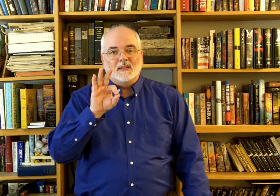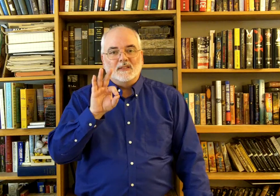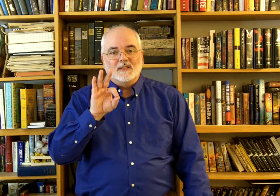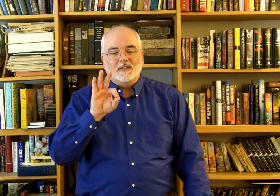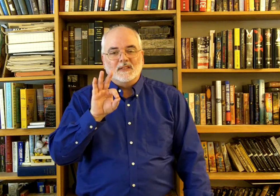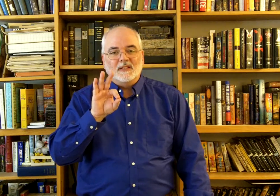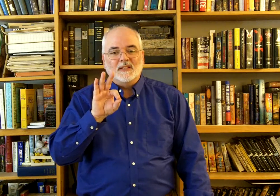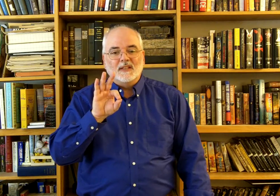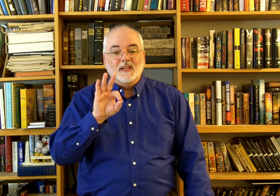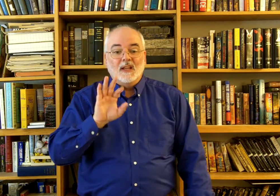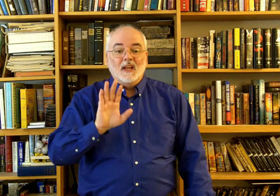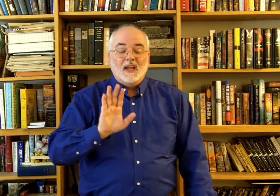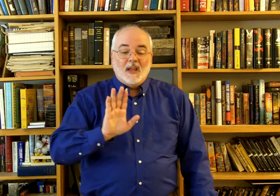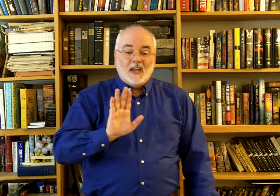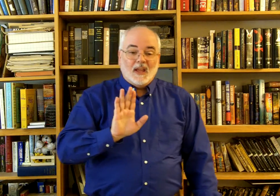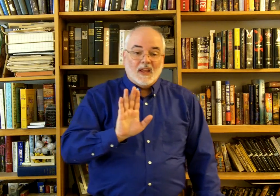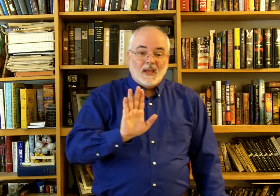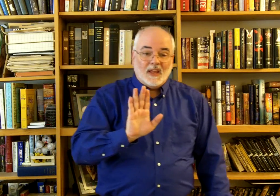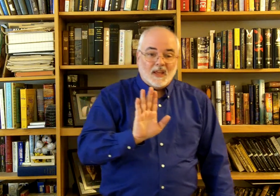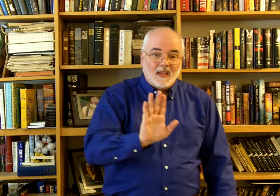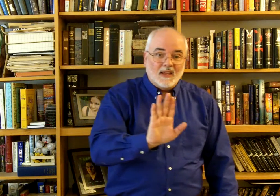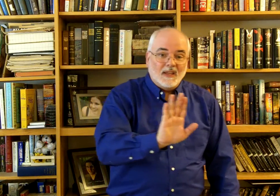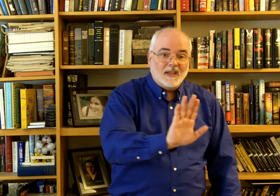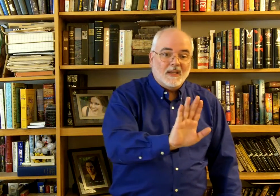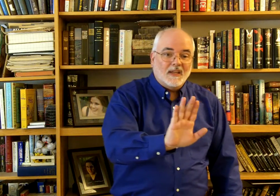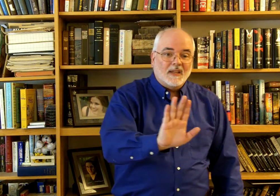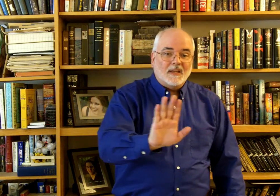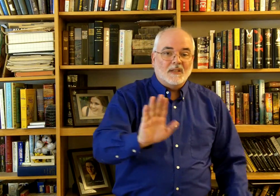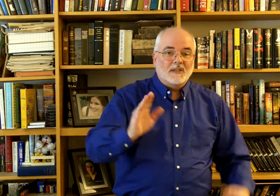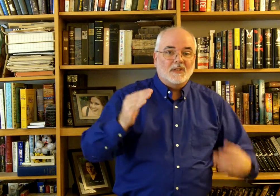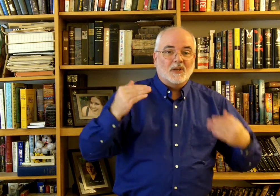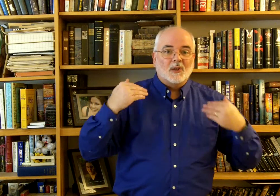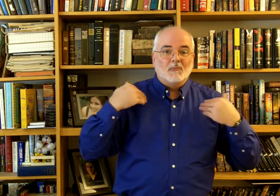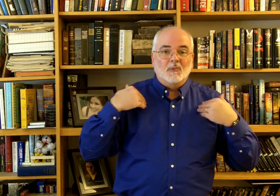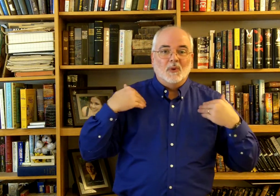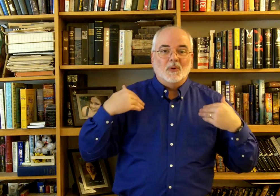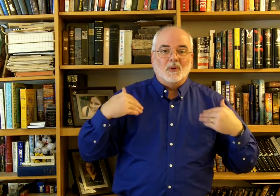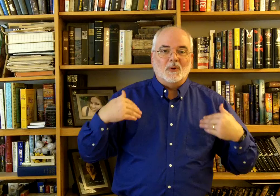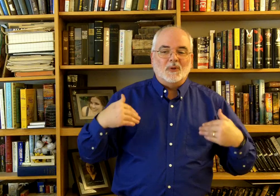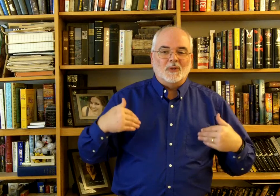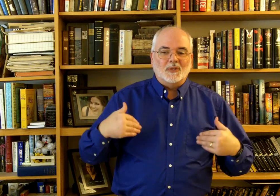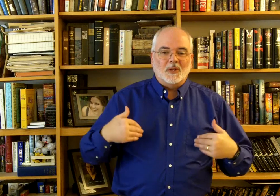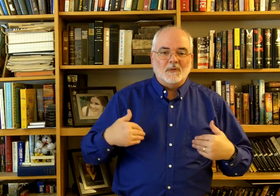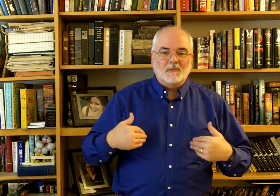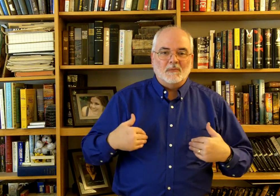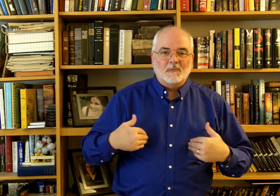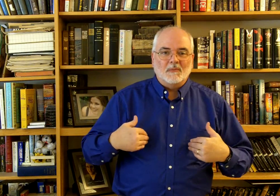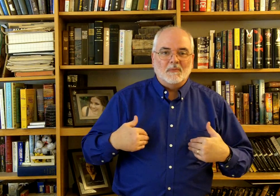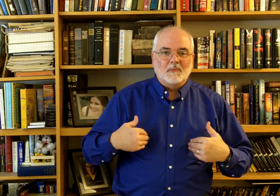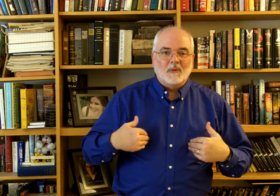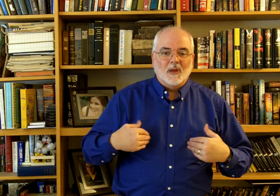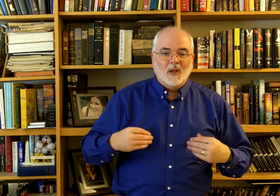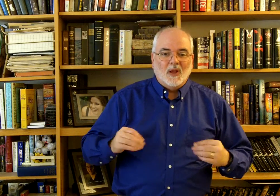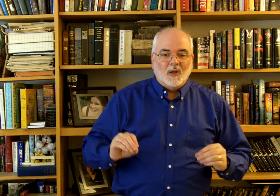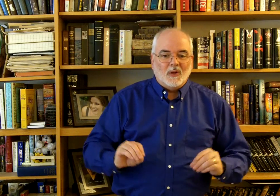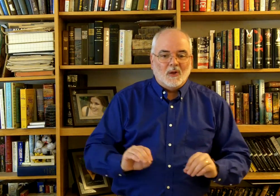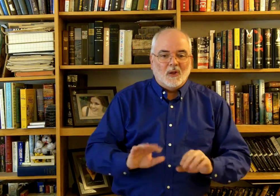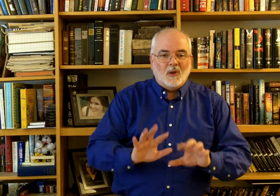his bosom glow